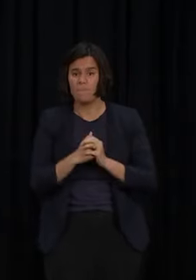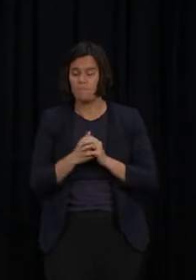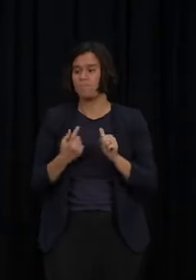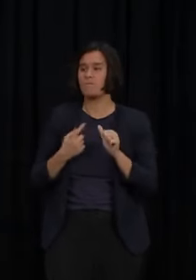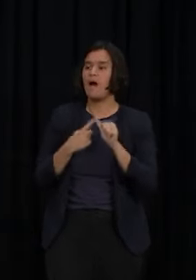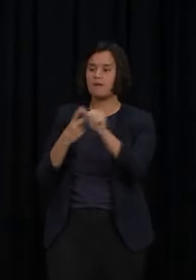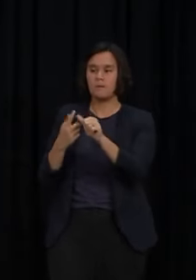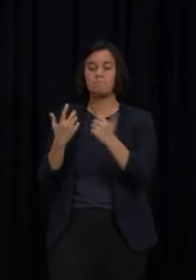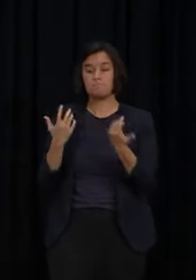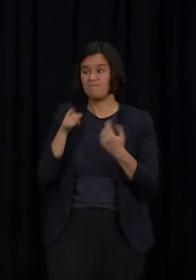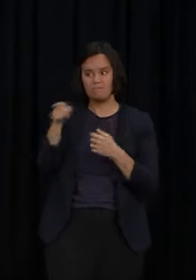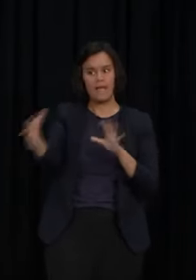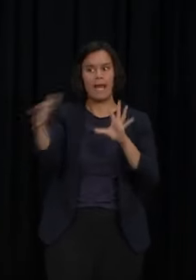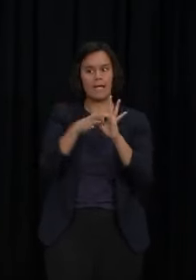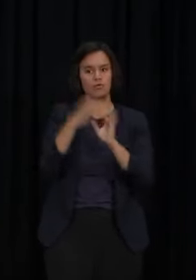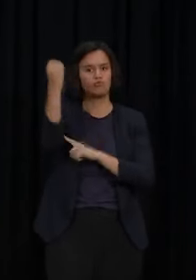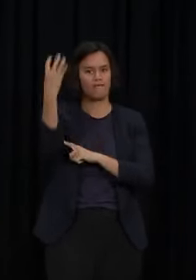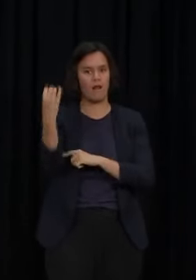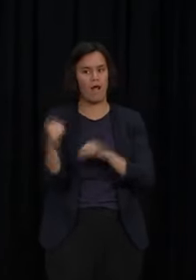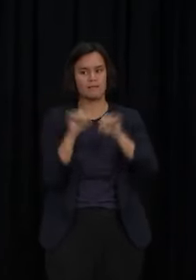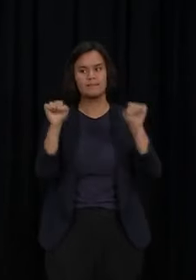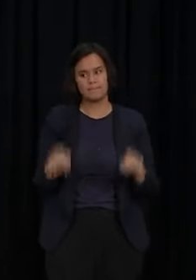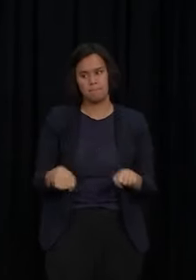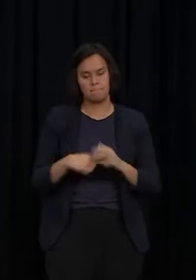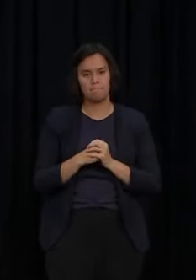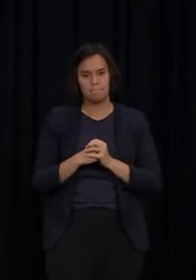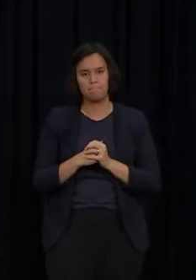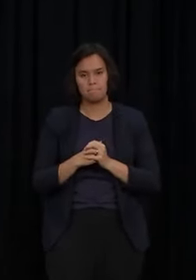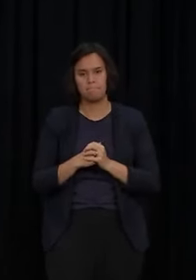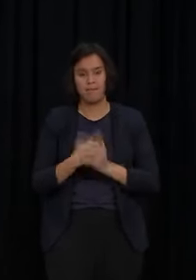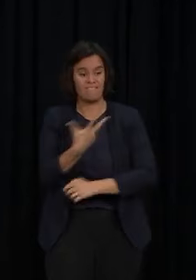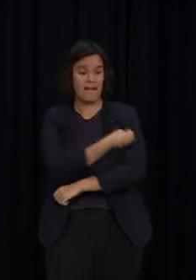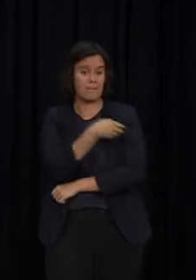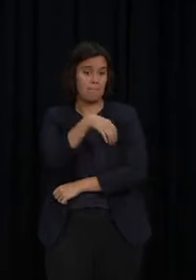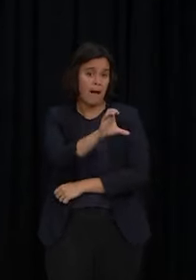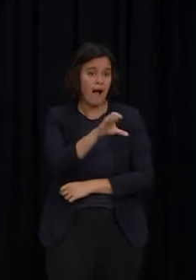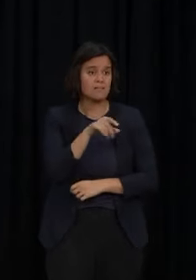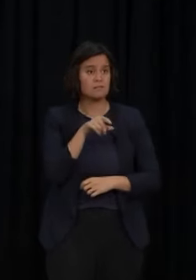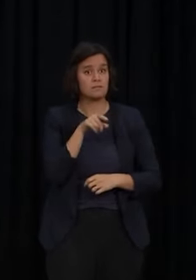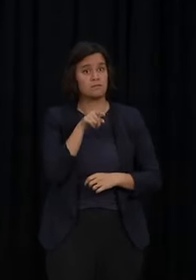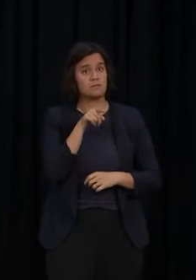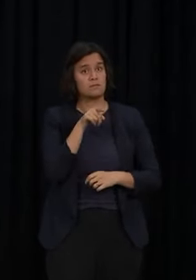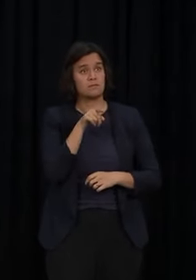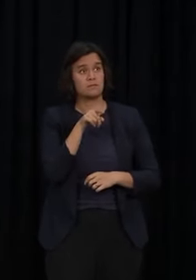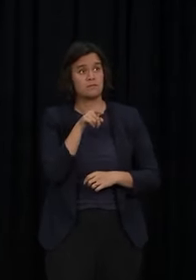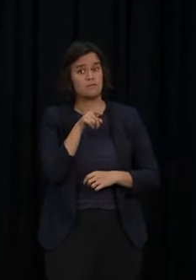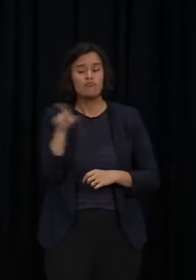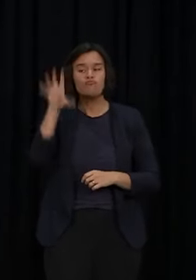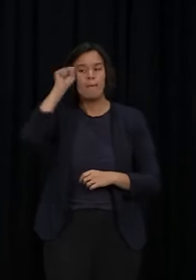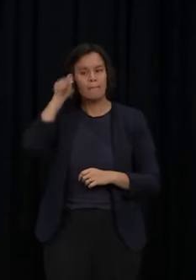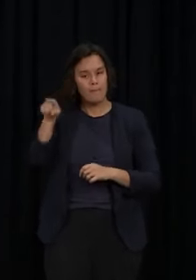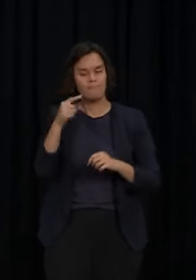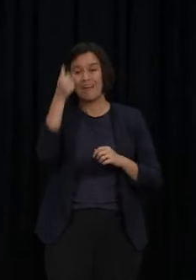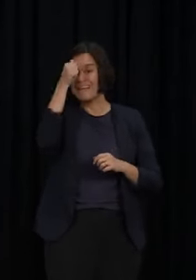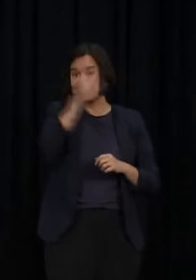traffic light system than it is necessarily for changes like vaccine passes because remember the reason our experts are